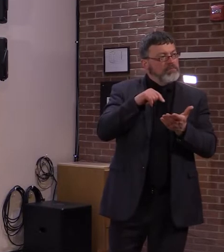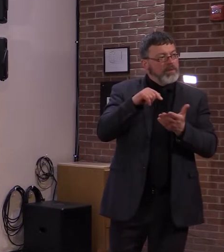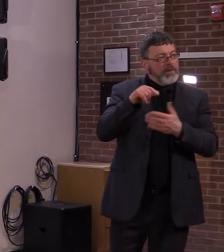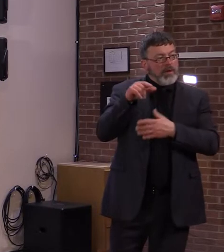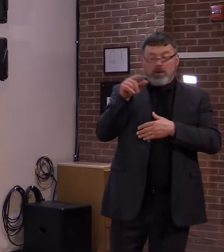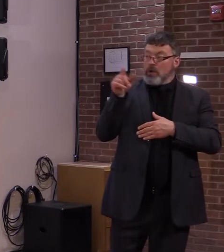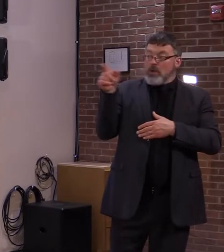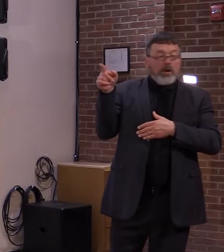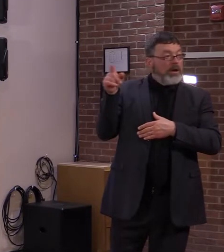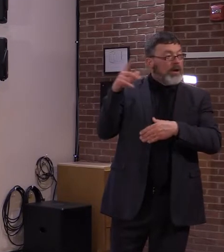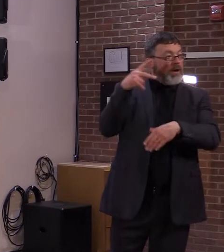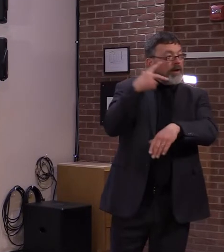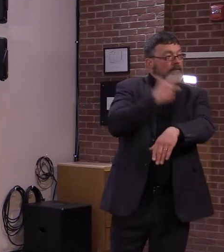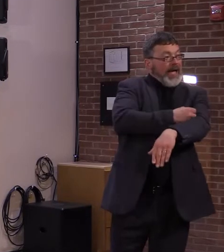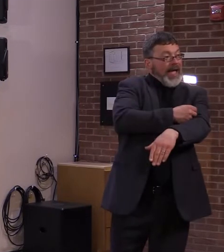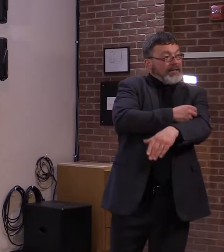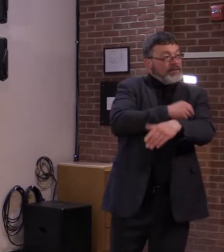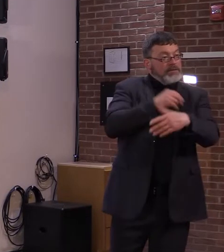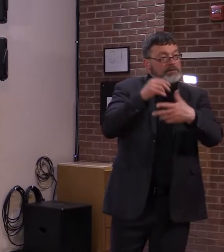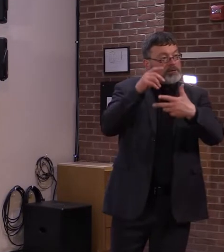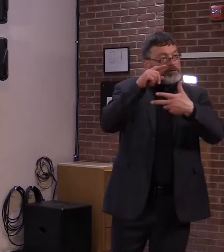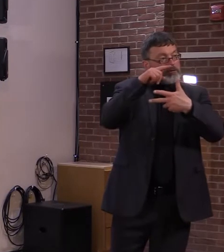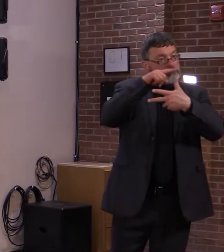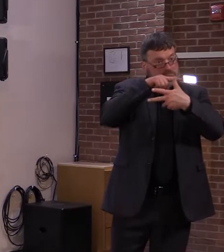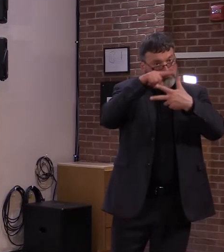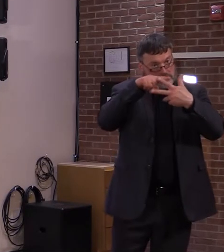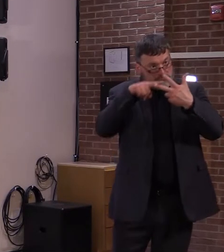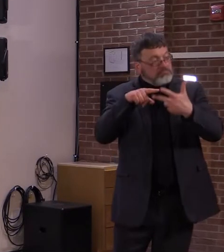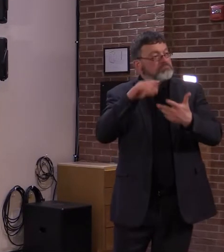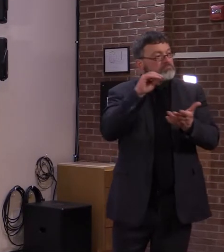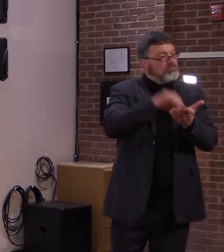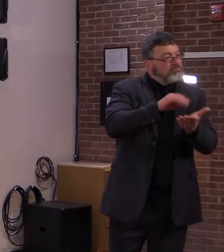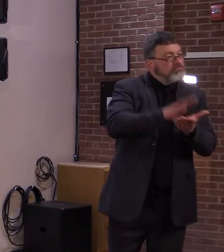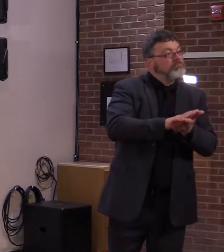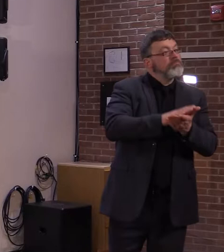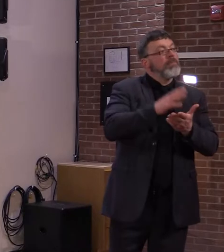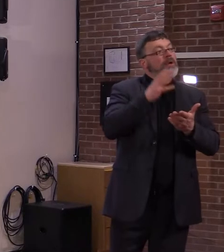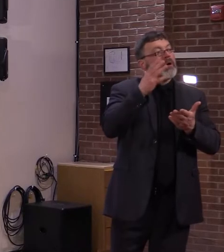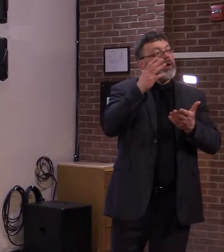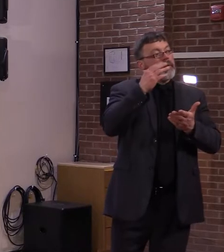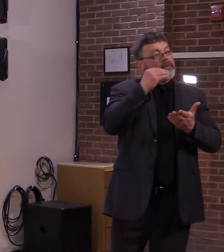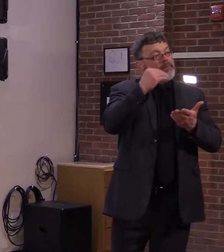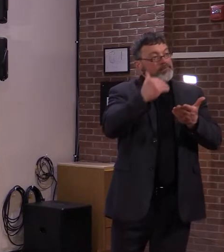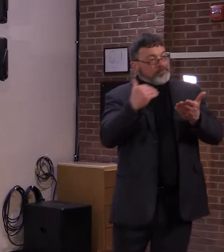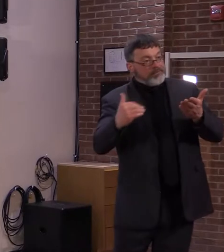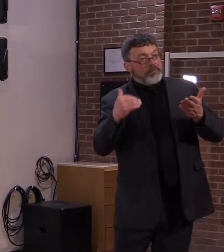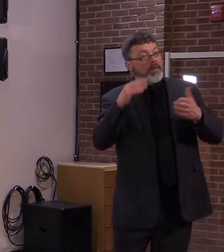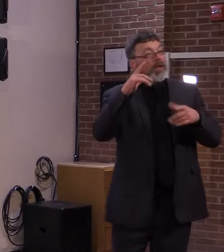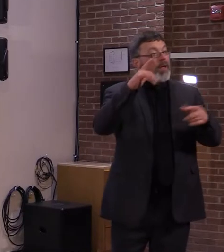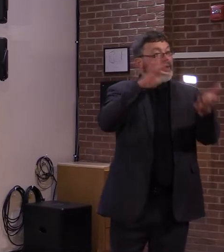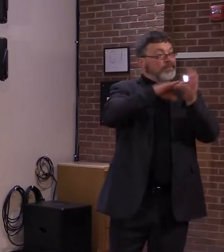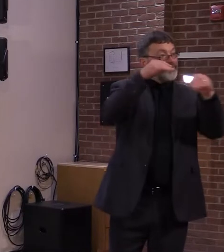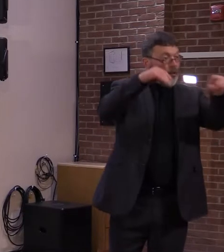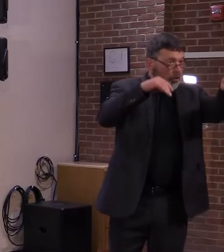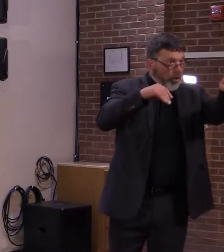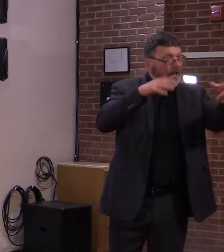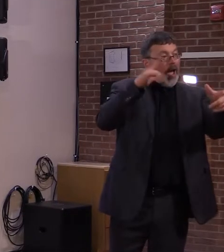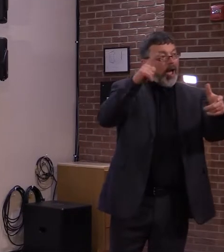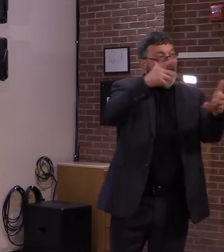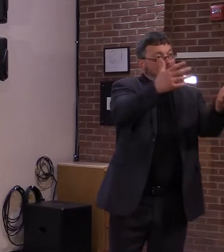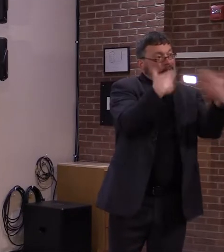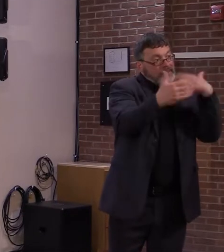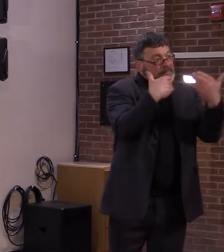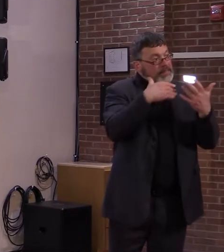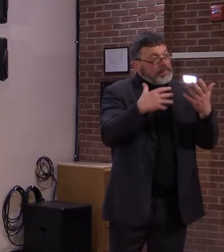the data from the pharmacies that are giving them so that at some point if someone loses their card they could